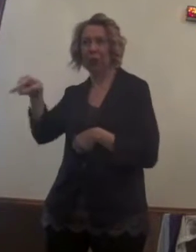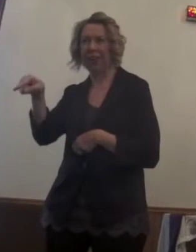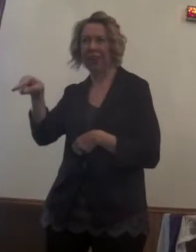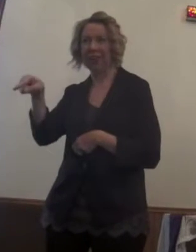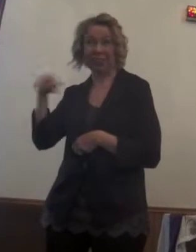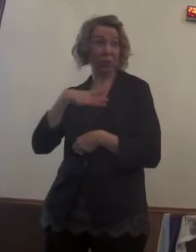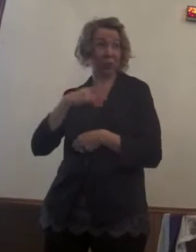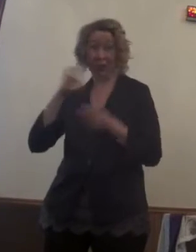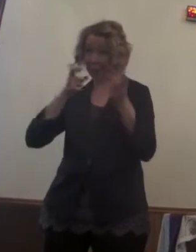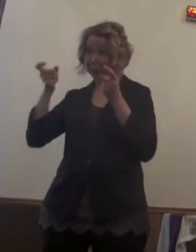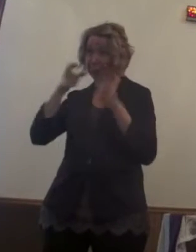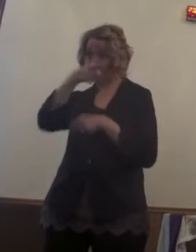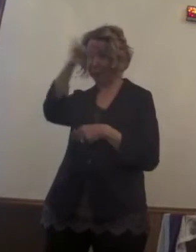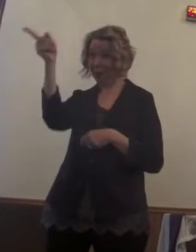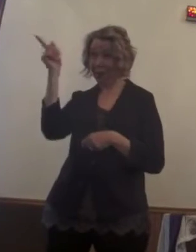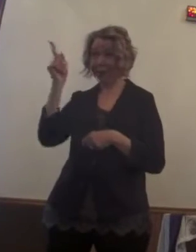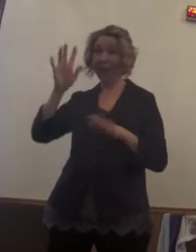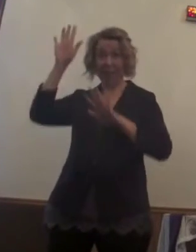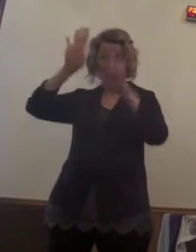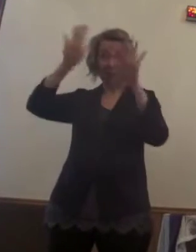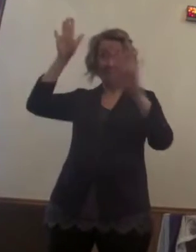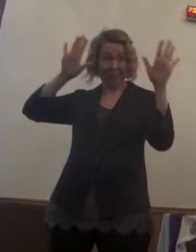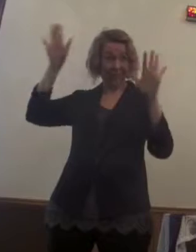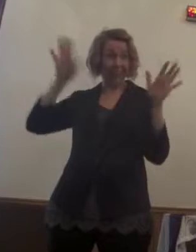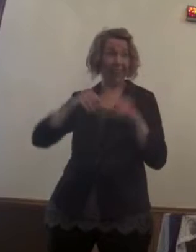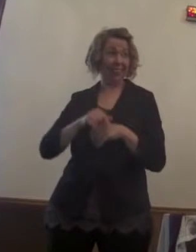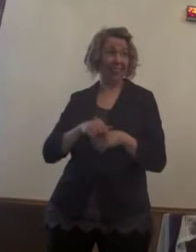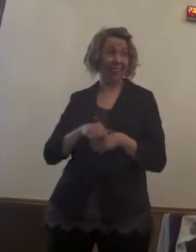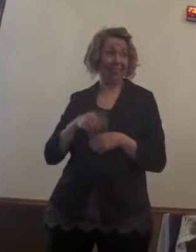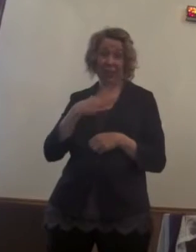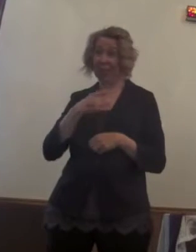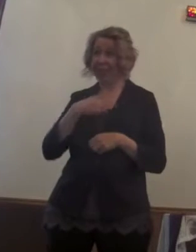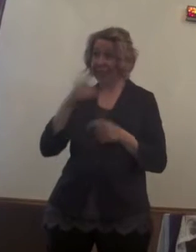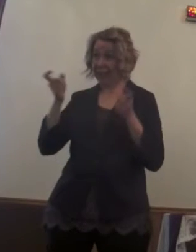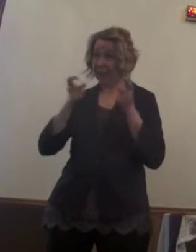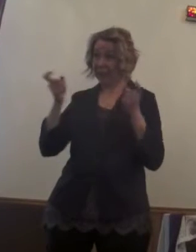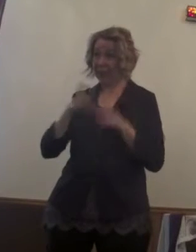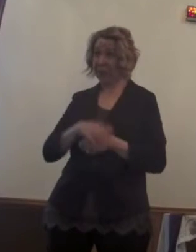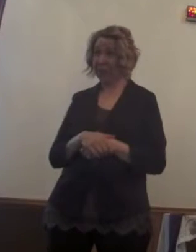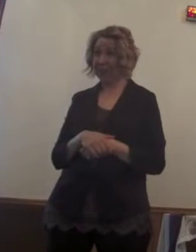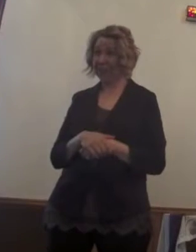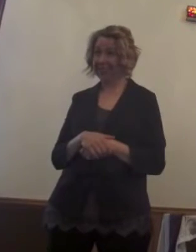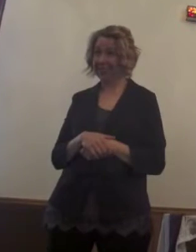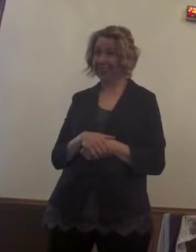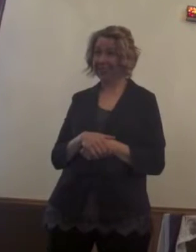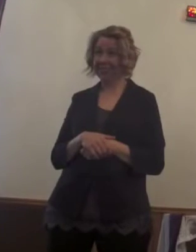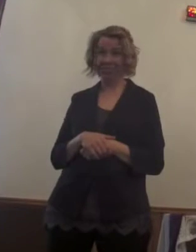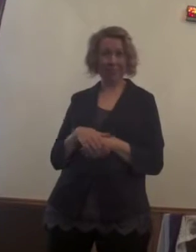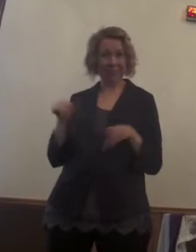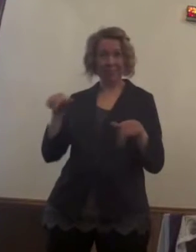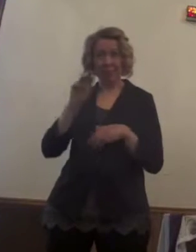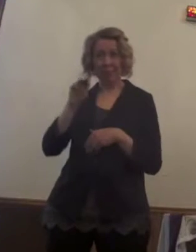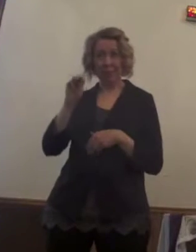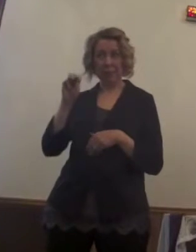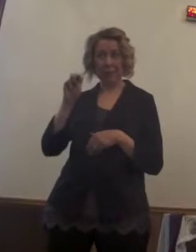There better be more than four hands going up in here. mean, come on. This is an MCC church. Come on.